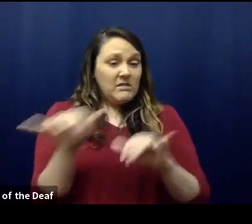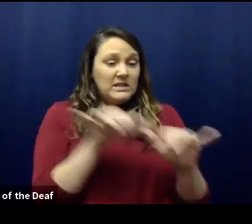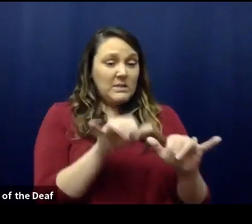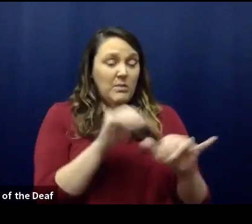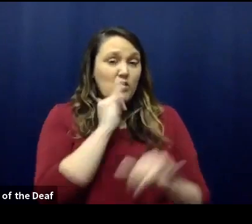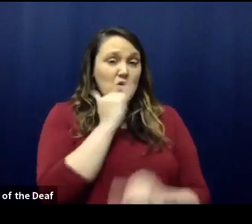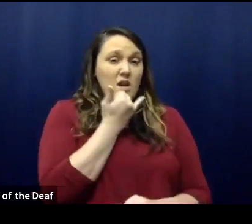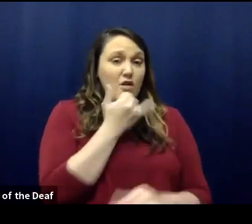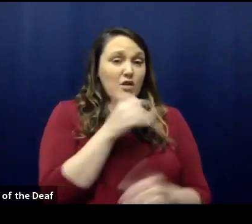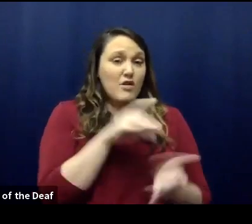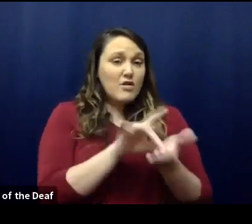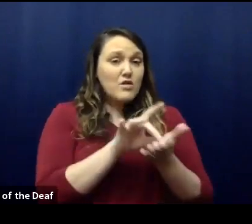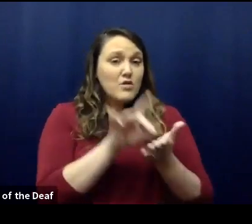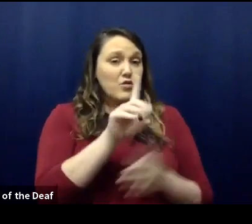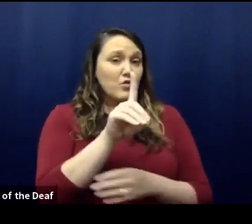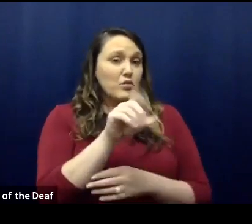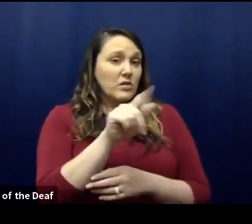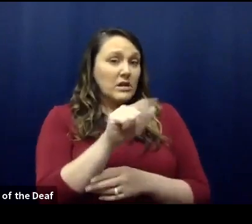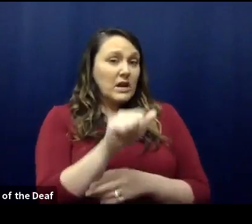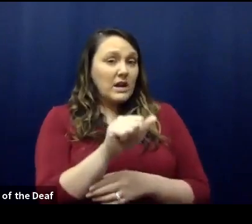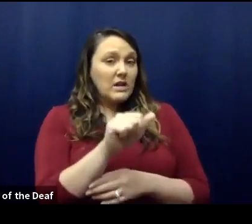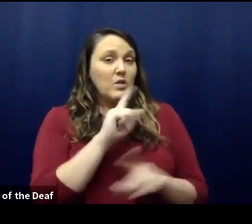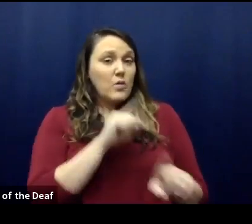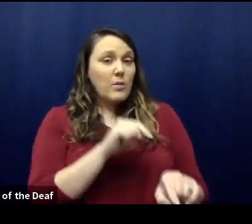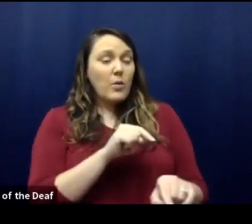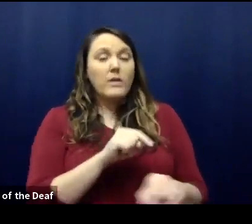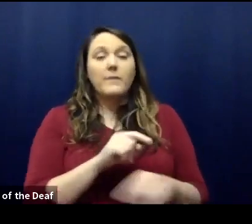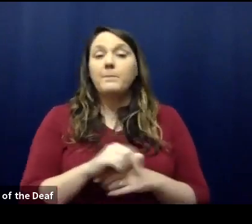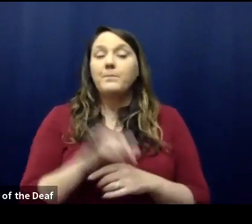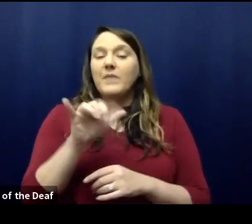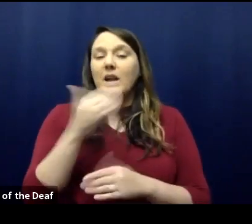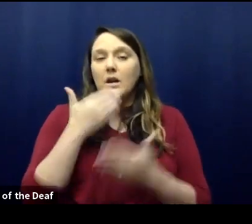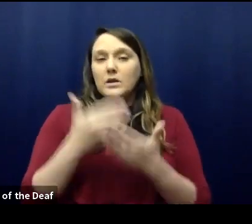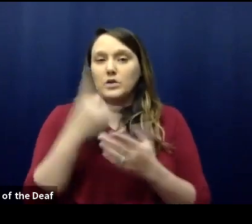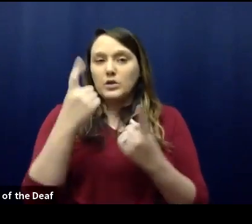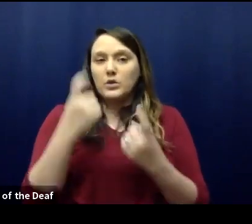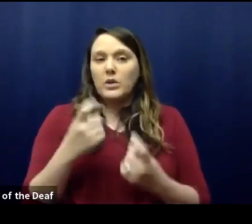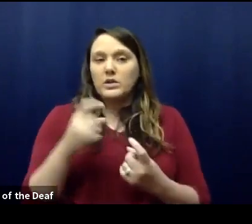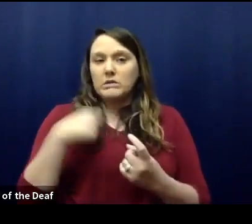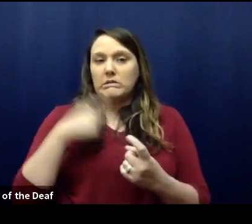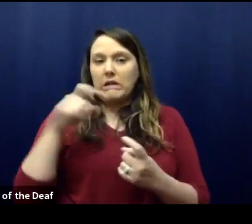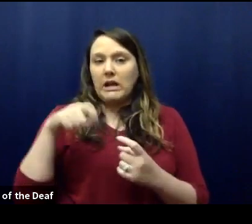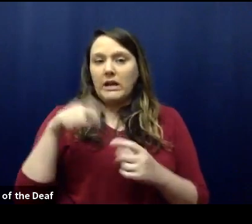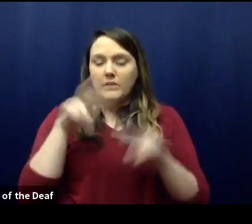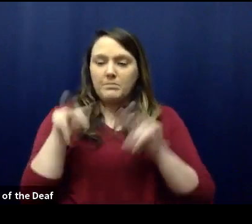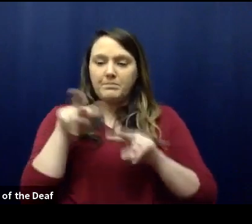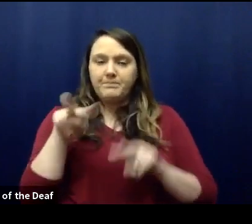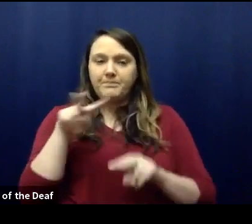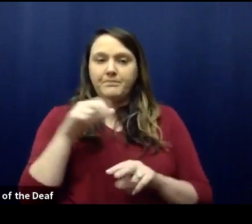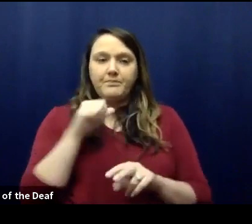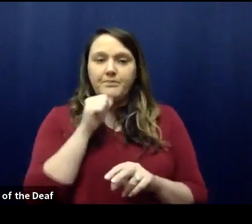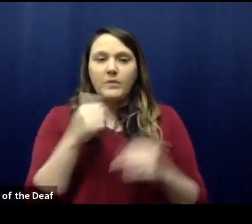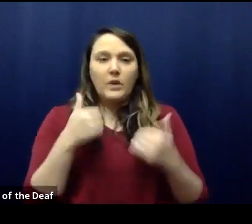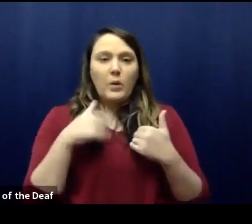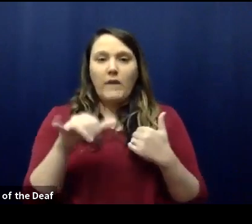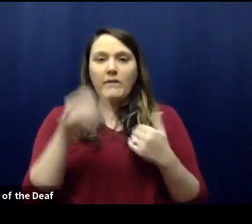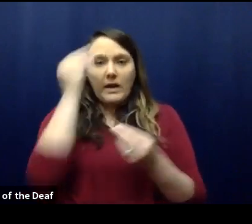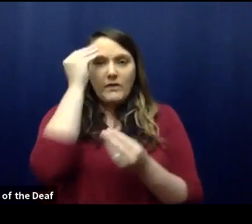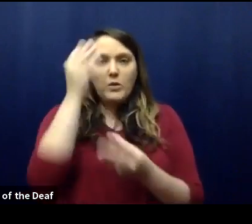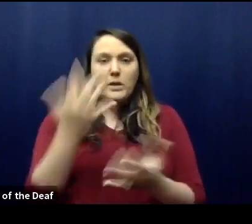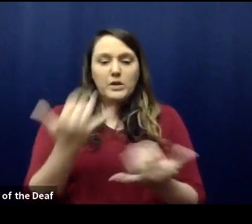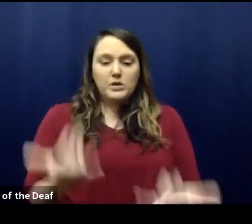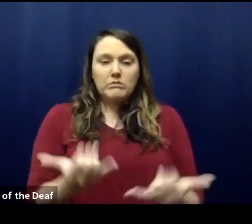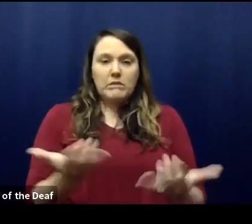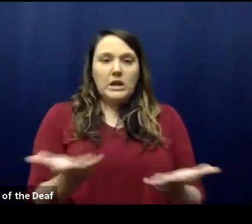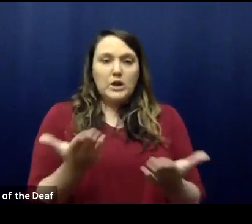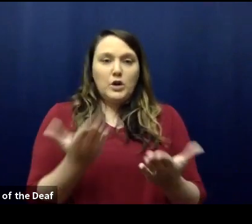artificially low number of hospitalizations? That's a great question and we just have to look into it further. I don't have that data right in front